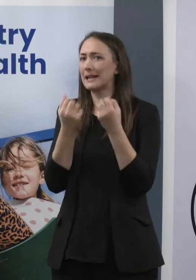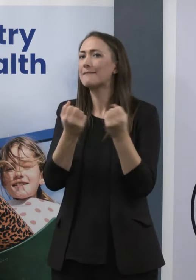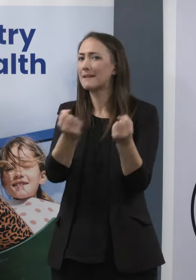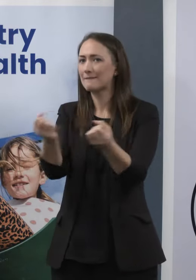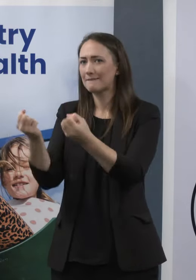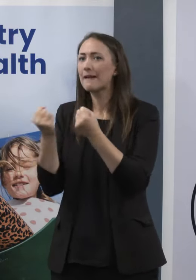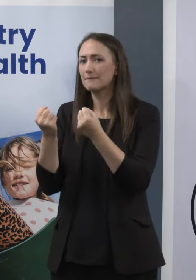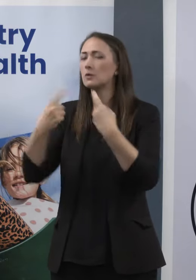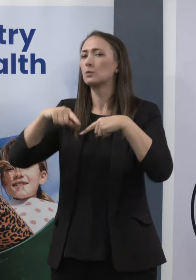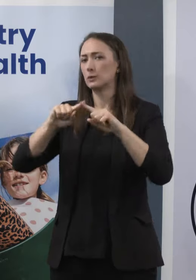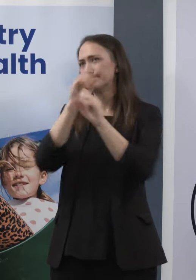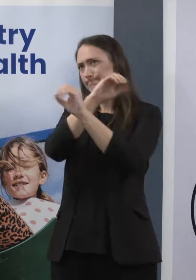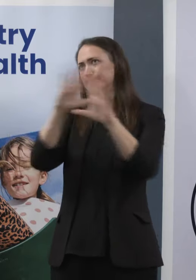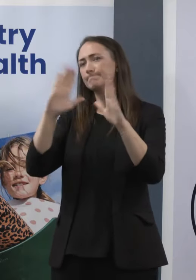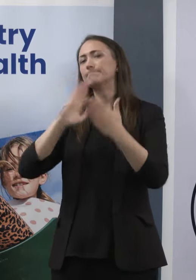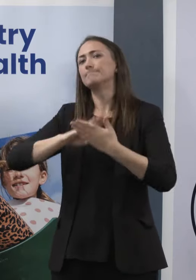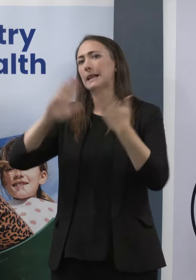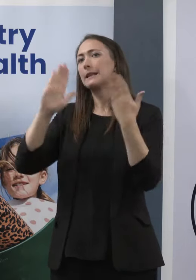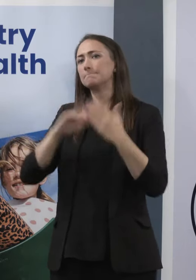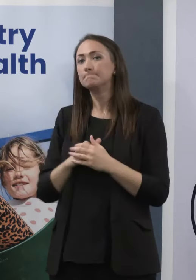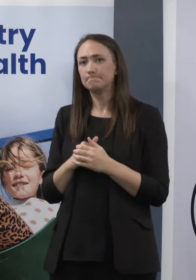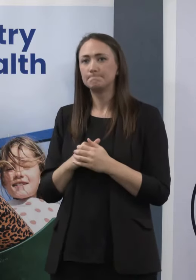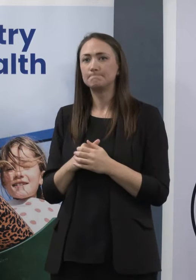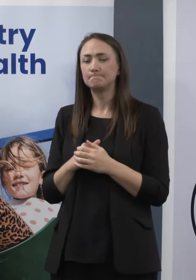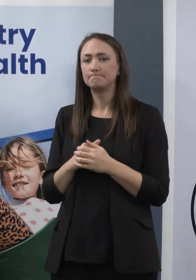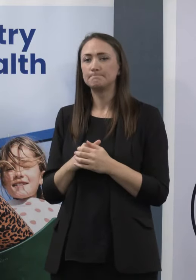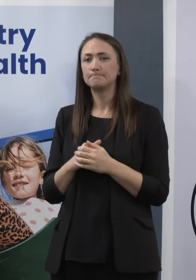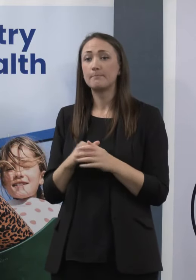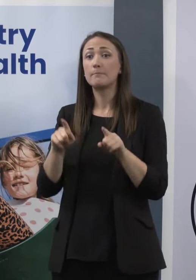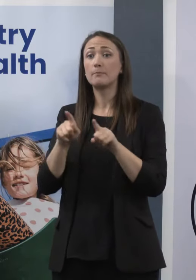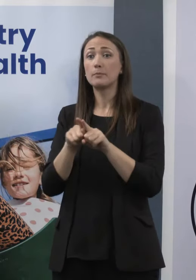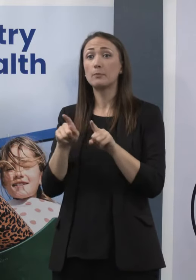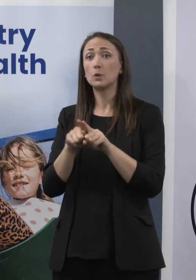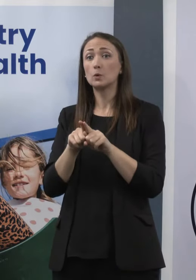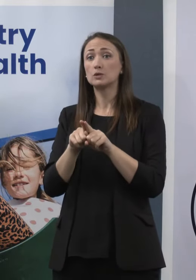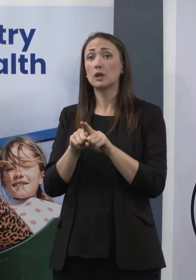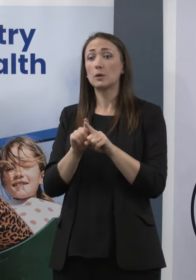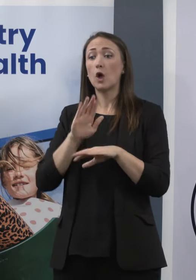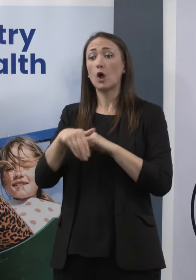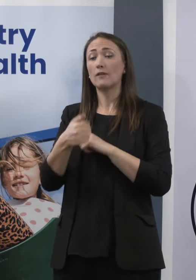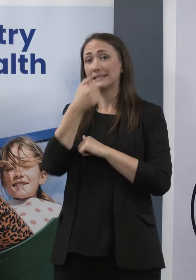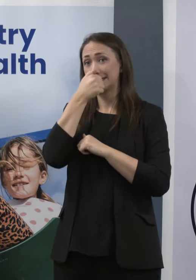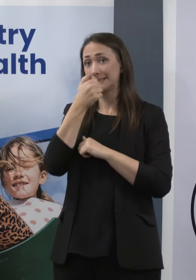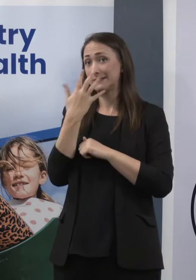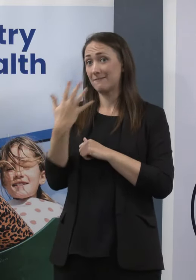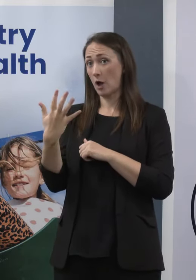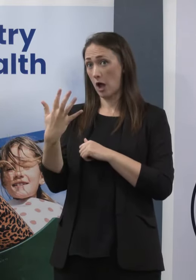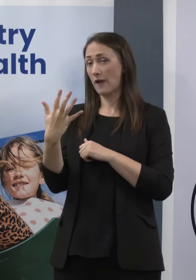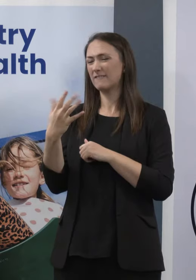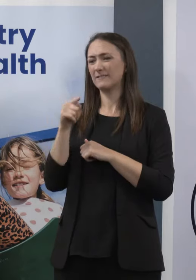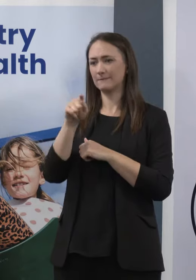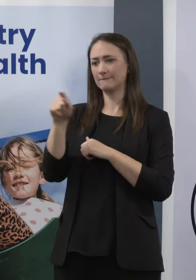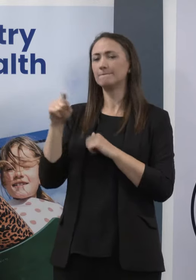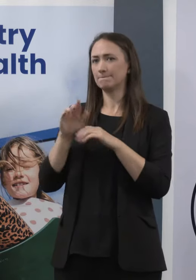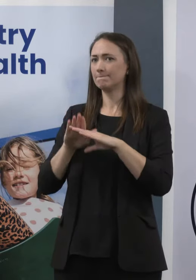Of note in that last week is we are seeing an increase in case rates amongst over 65s across the Mootu.